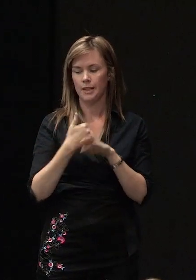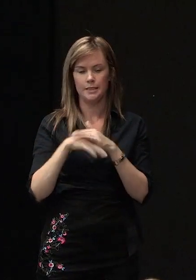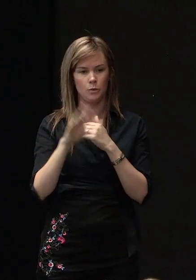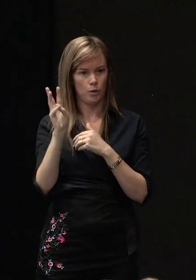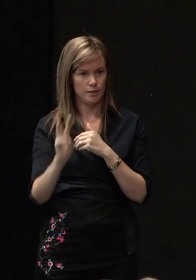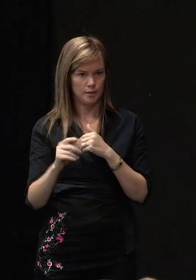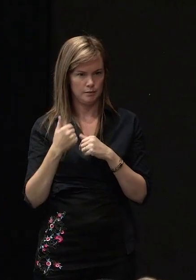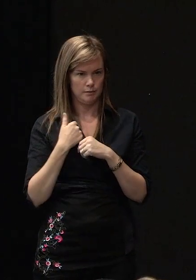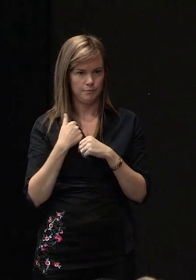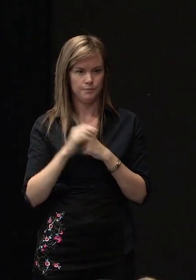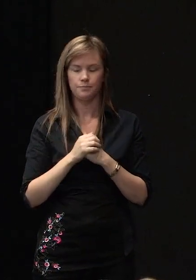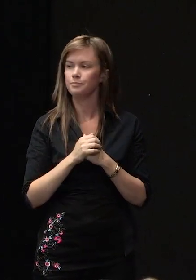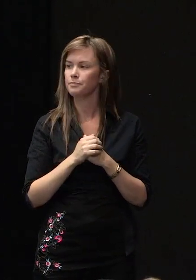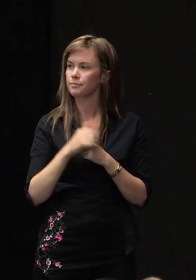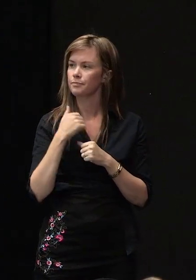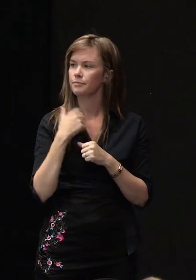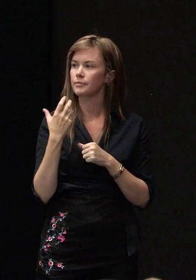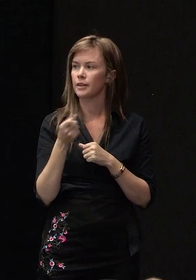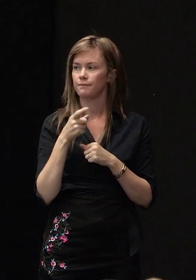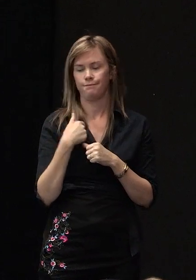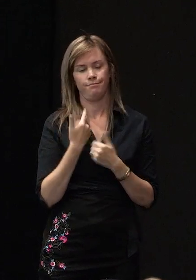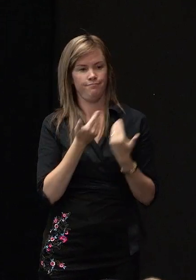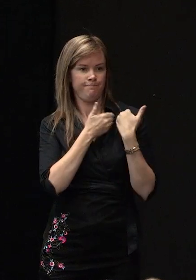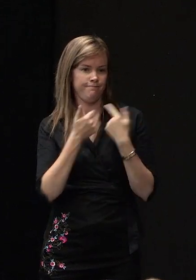of being sent down here today to do the seminar.